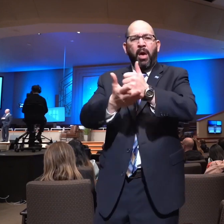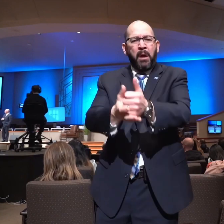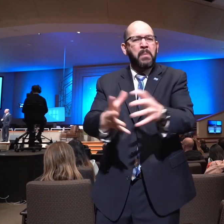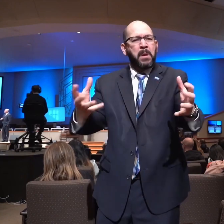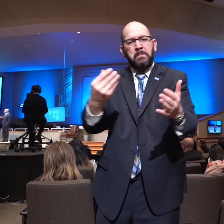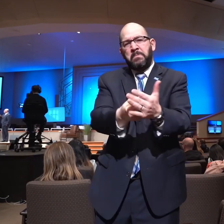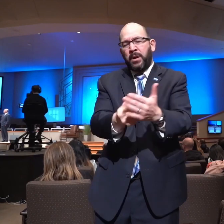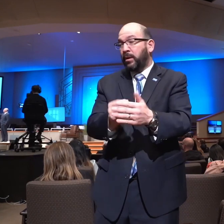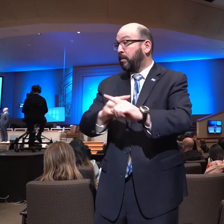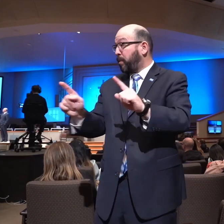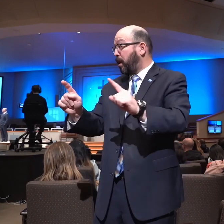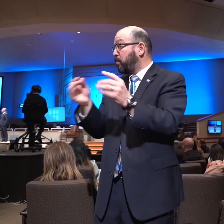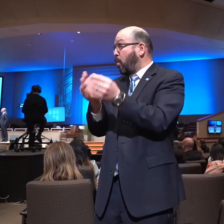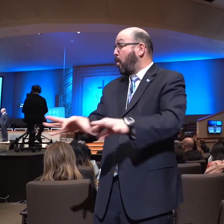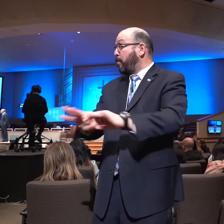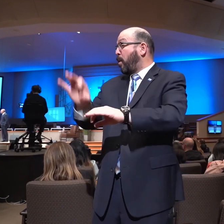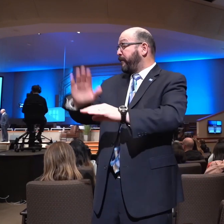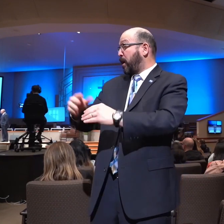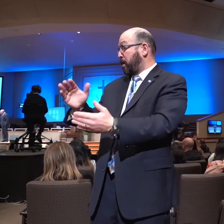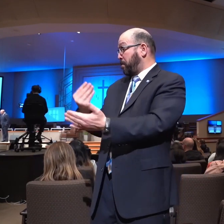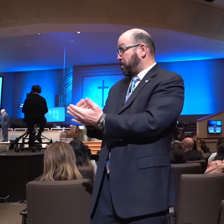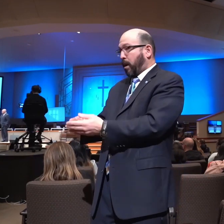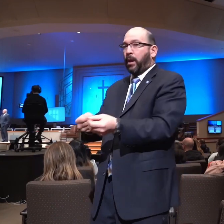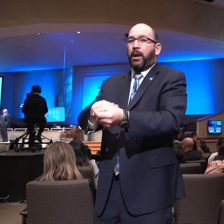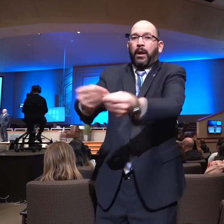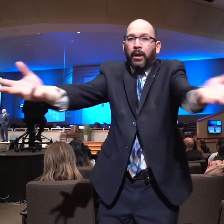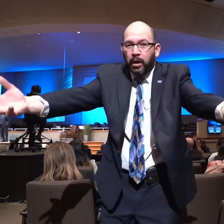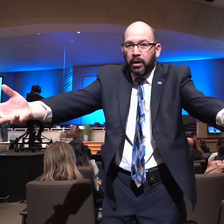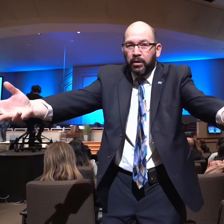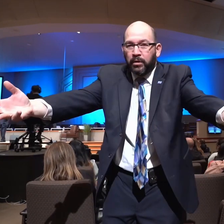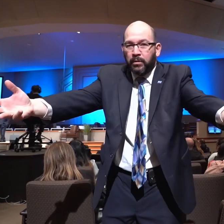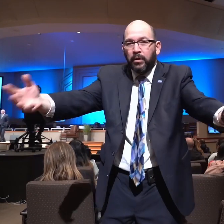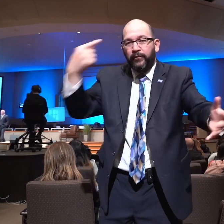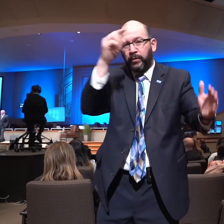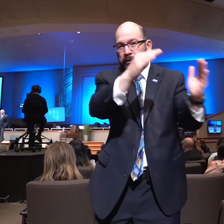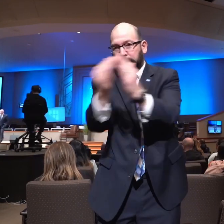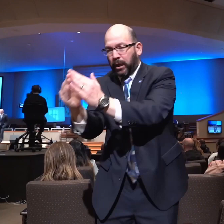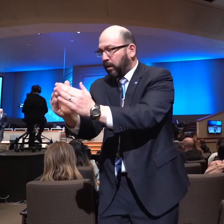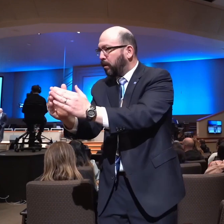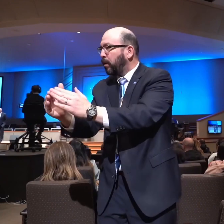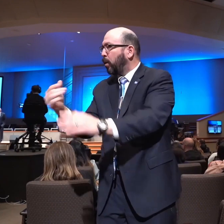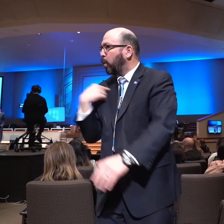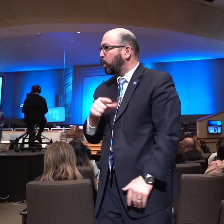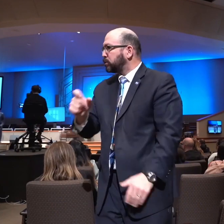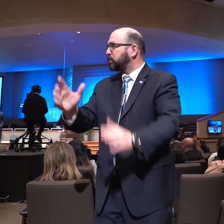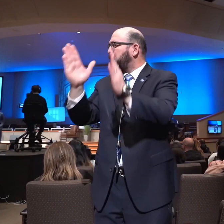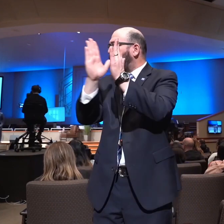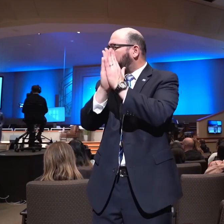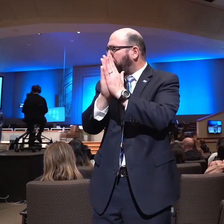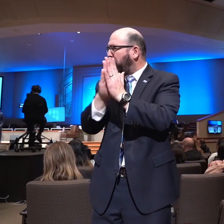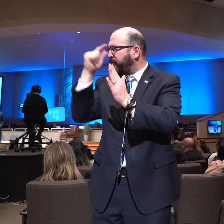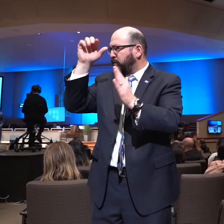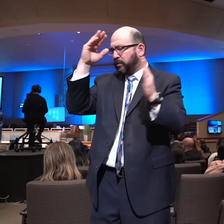but greater than the economic impact of this ministry on this city should be the prayer impact of this ministry on this city.